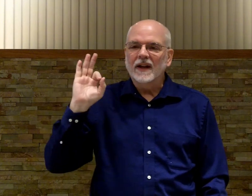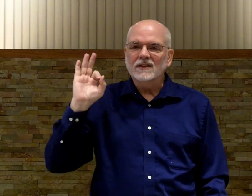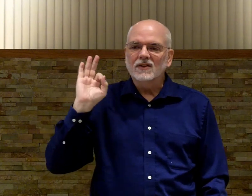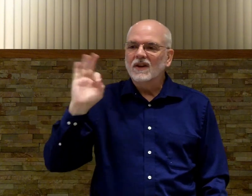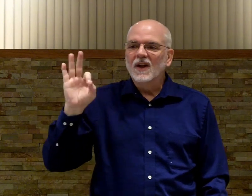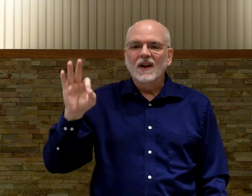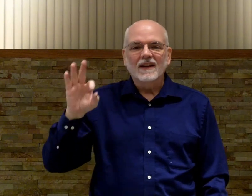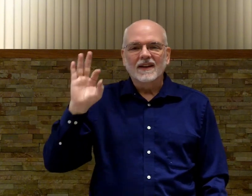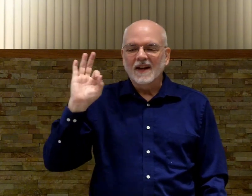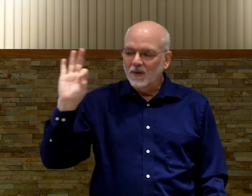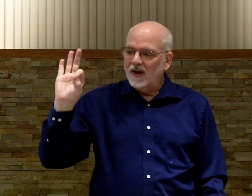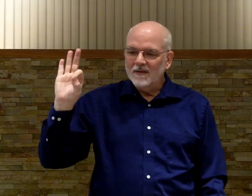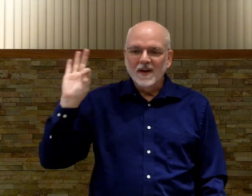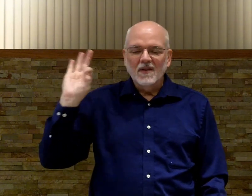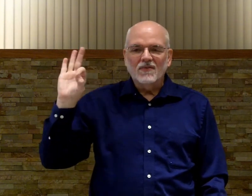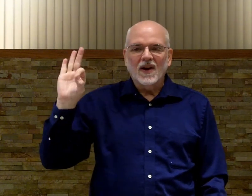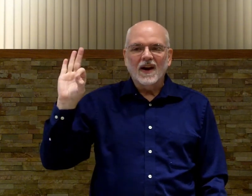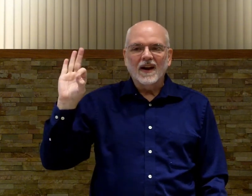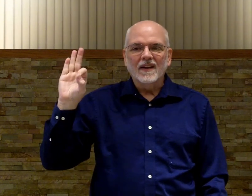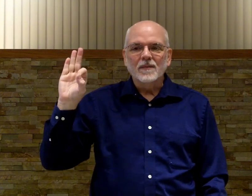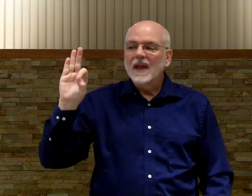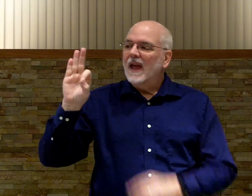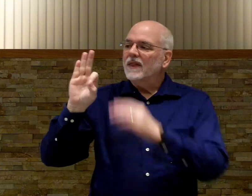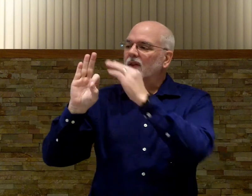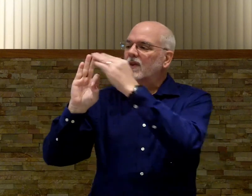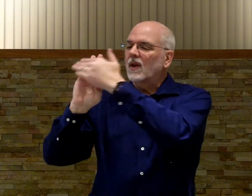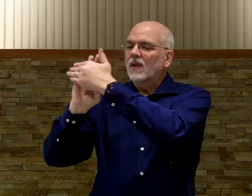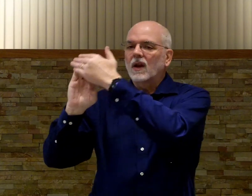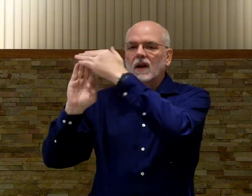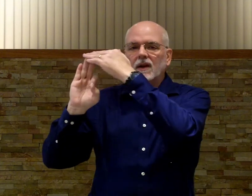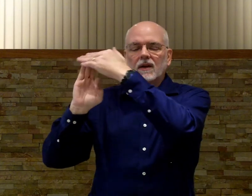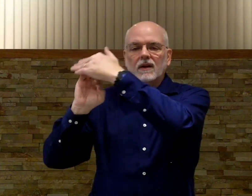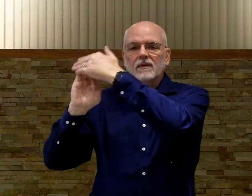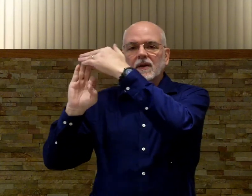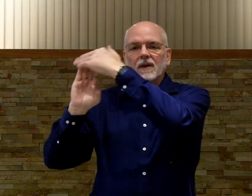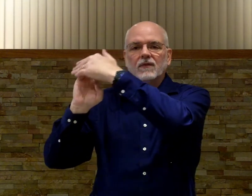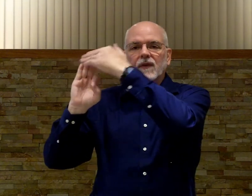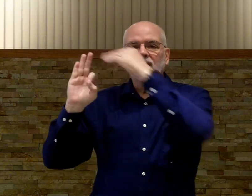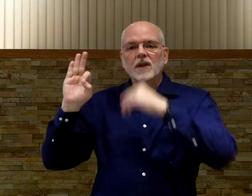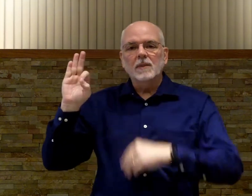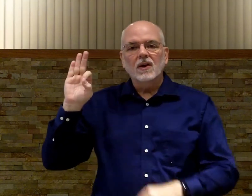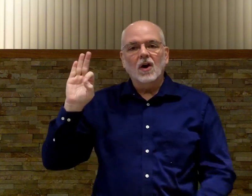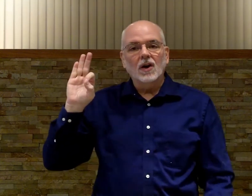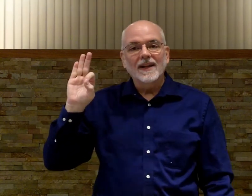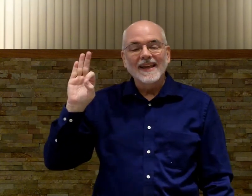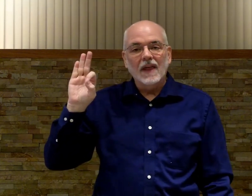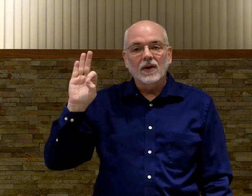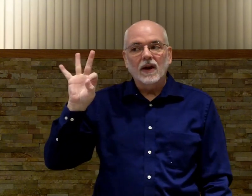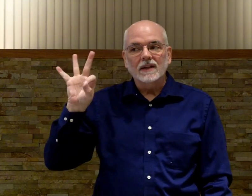that's, anyway, fine. The fingers up here are together, if